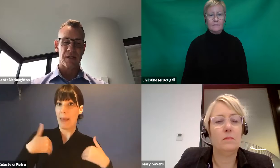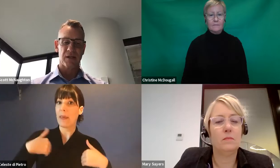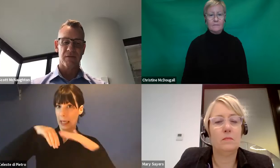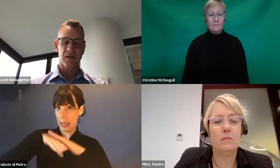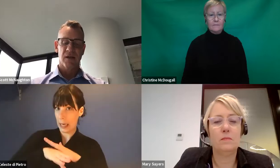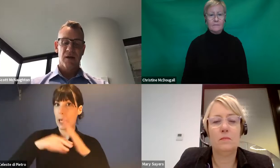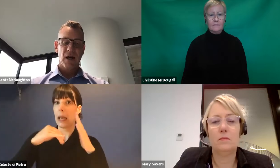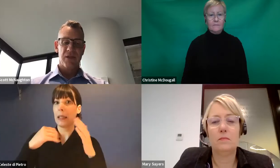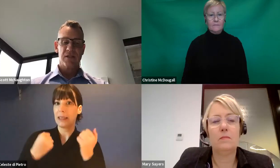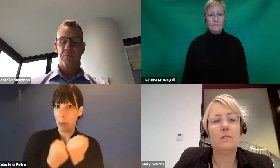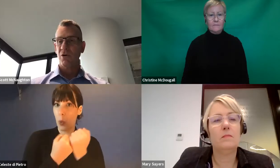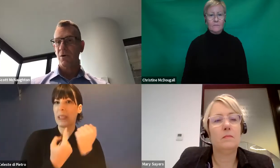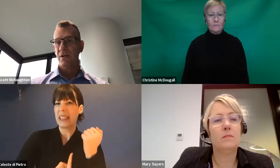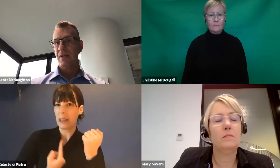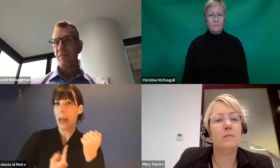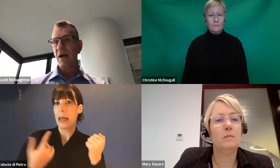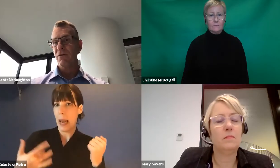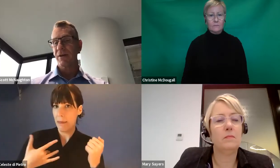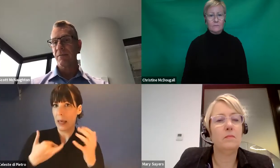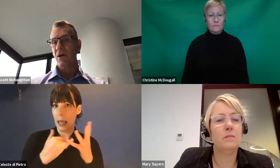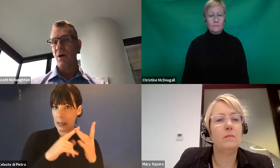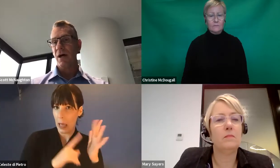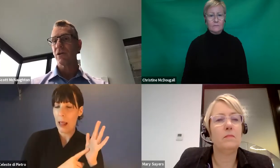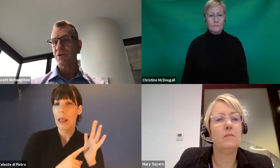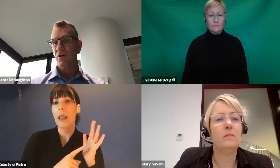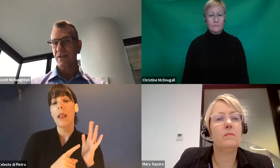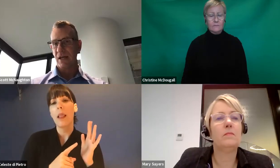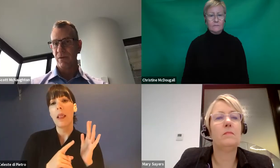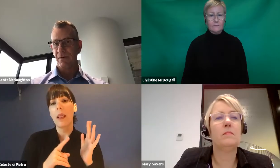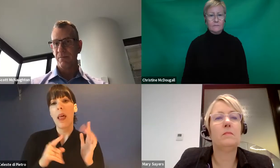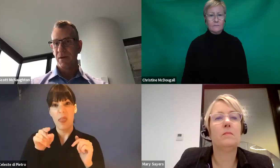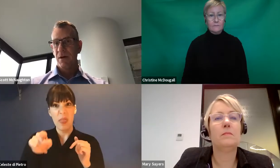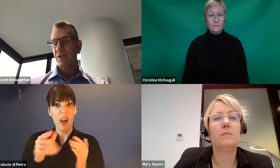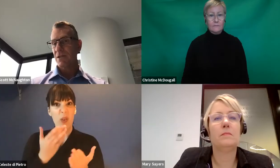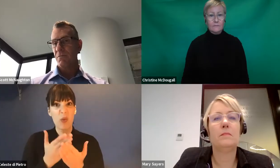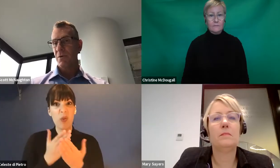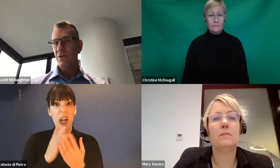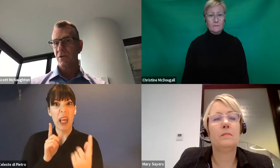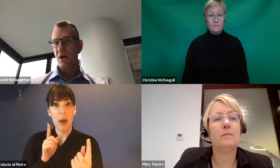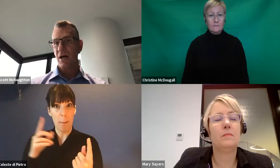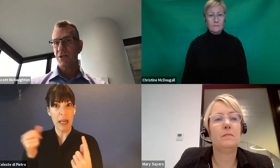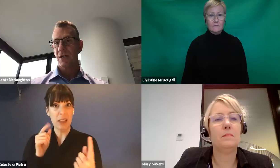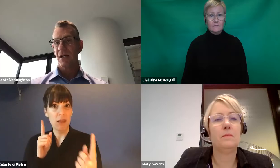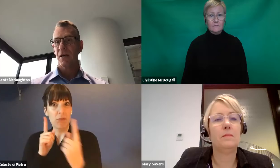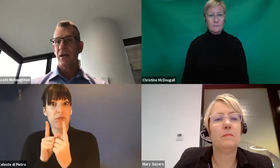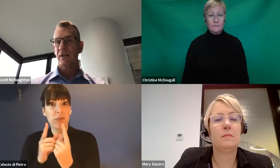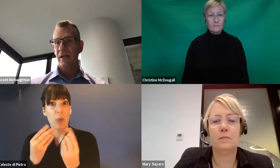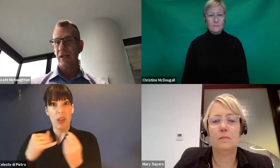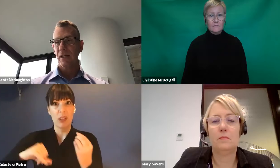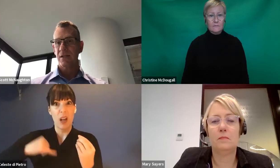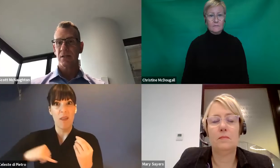independent living, their support workers, they may often come in quite close contact with them. And so personal hygiene,